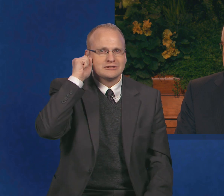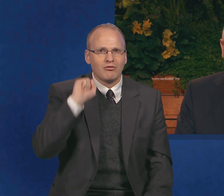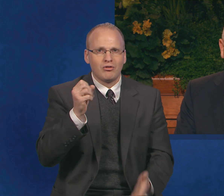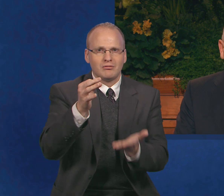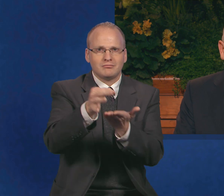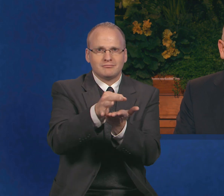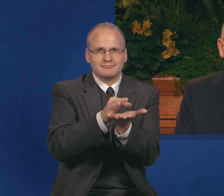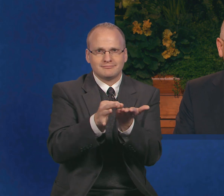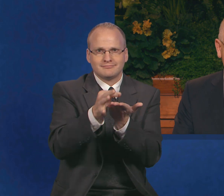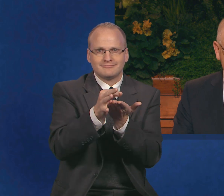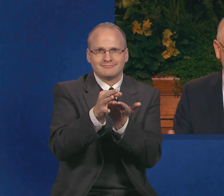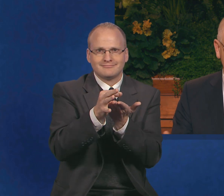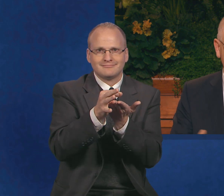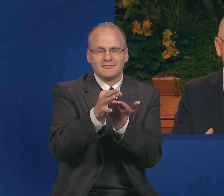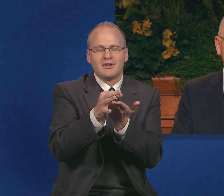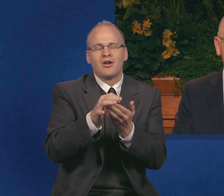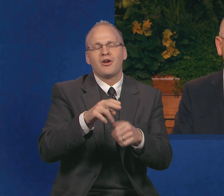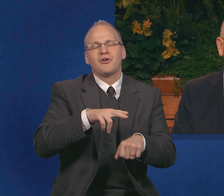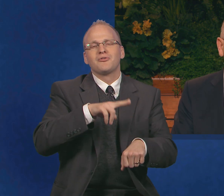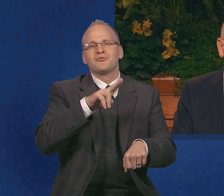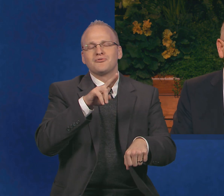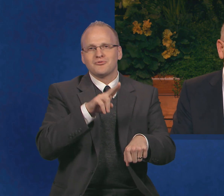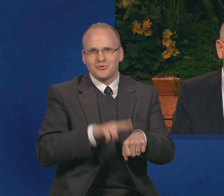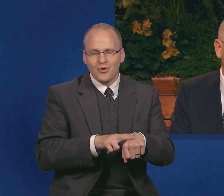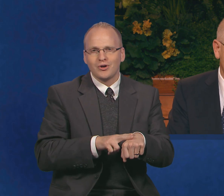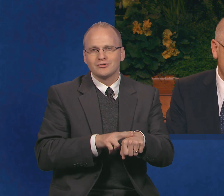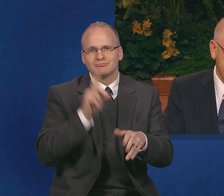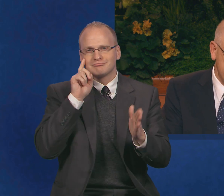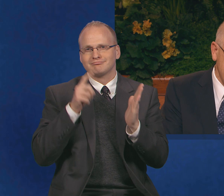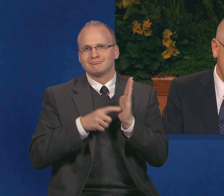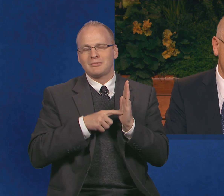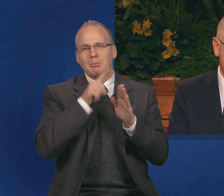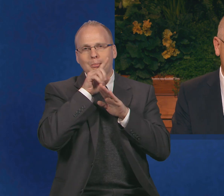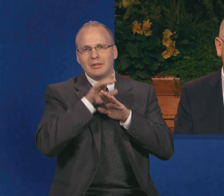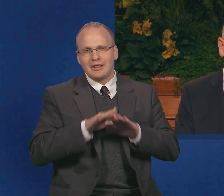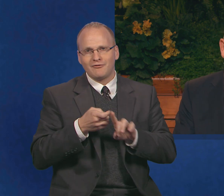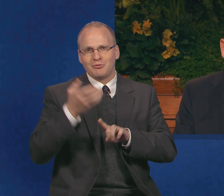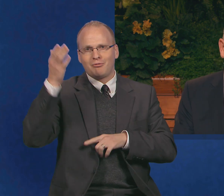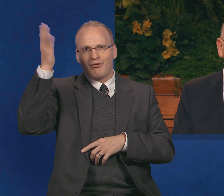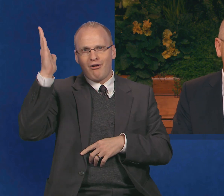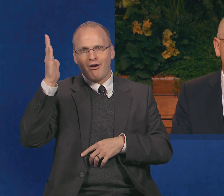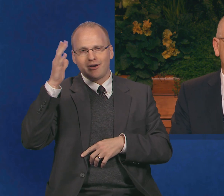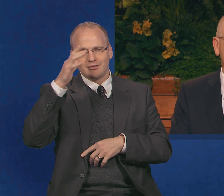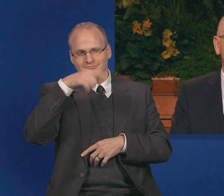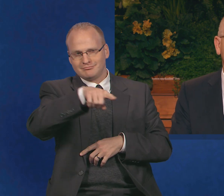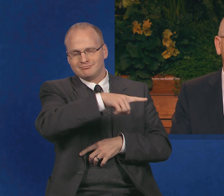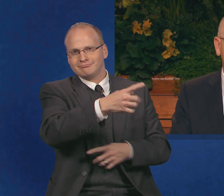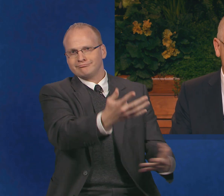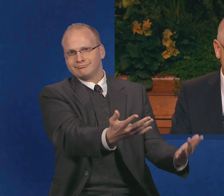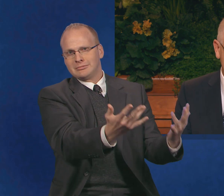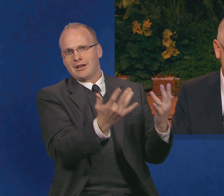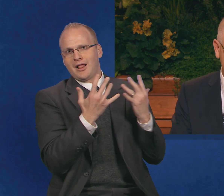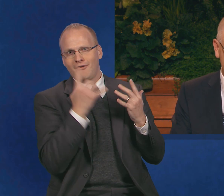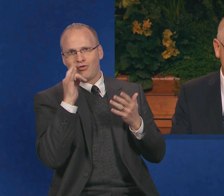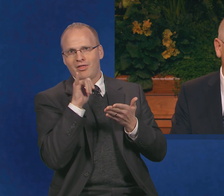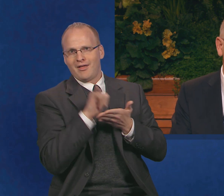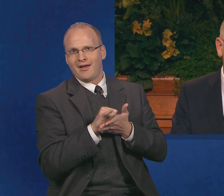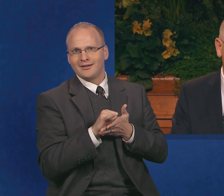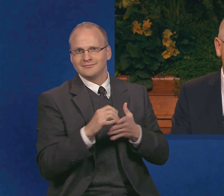Of course, it was deemed a great blessing that Mr. Hoard had decided to make that trip, and John and his boys had earned good wages,